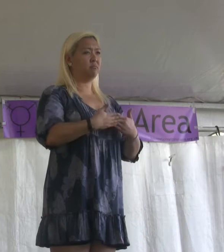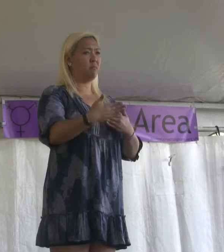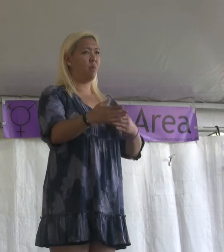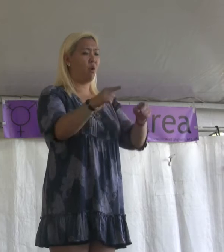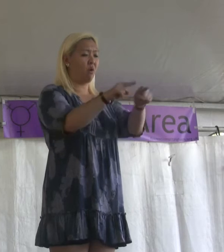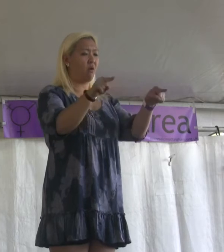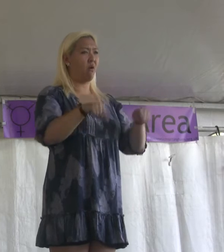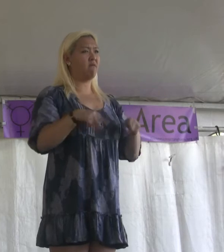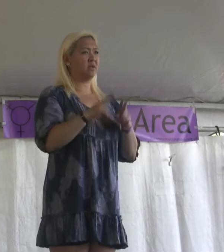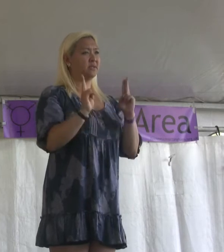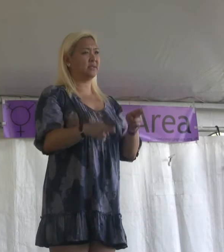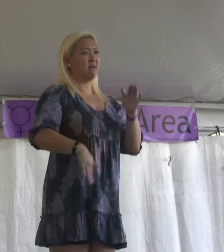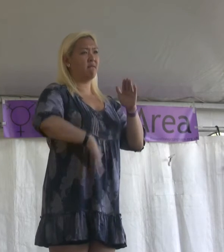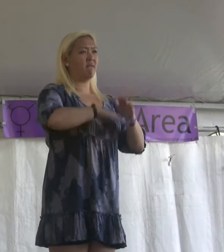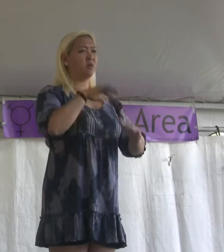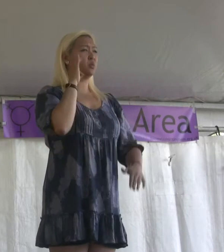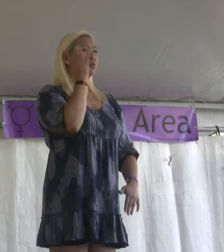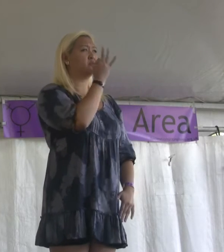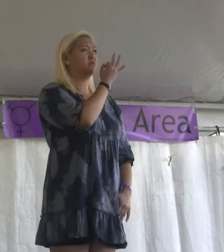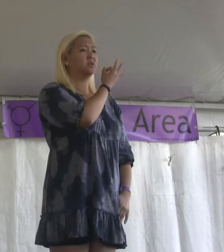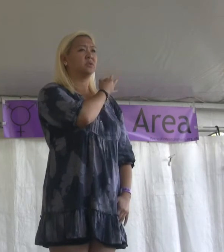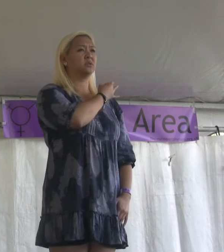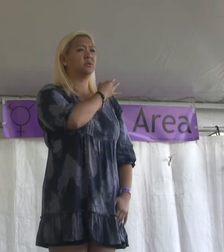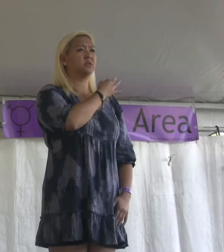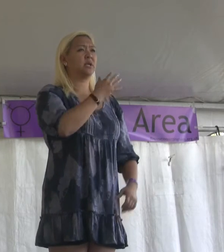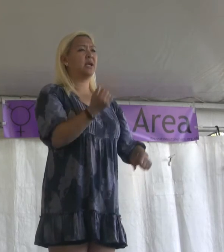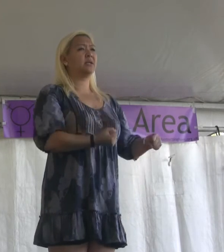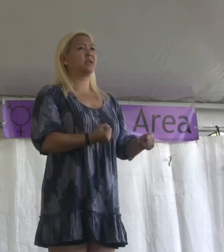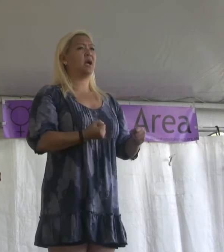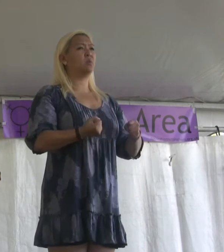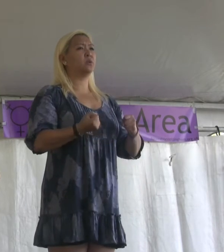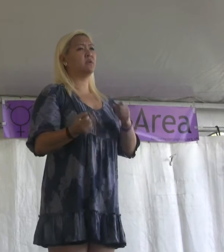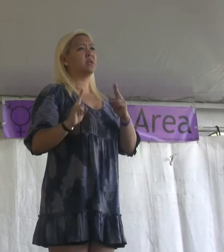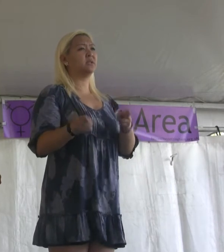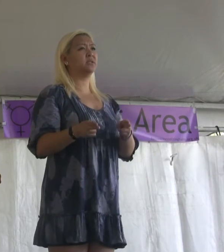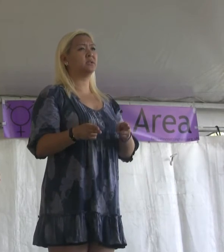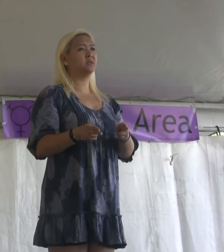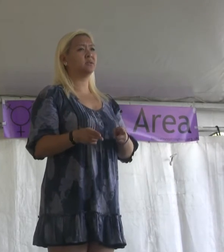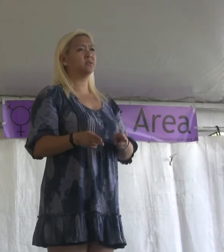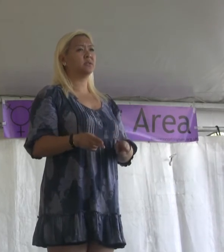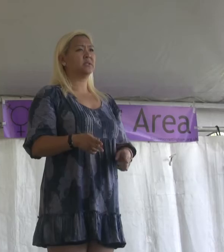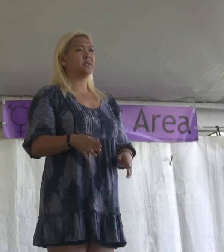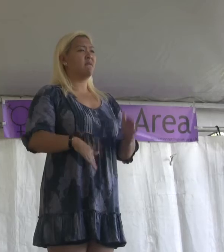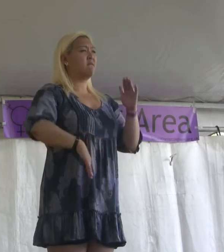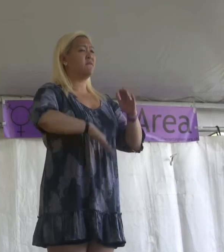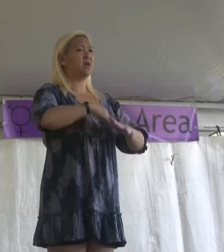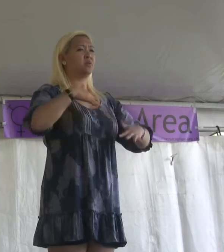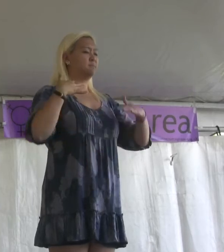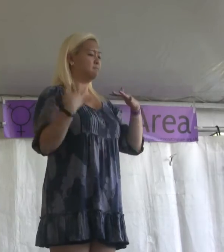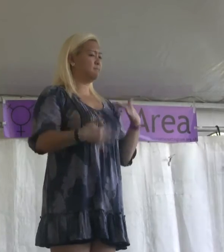Where rose they dried up their tears And hushed their despair Yet roped, stood